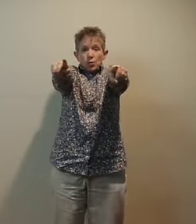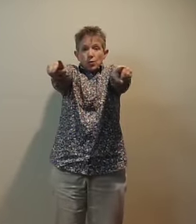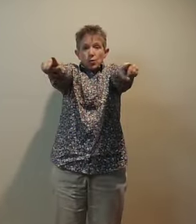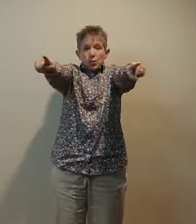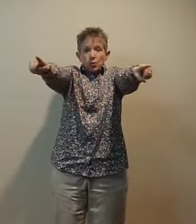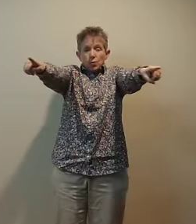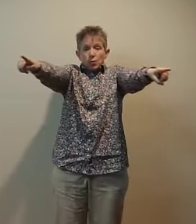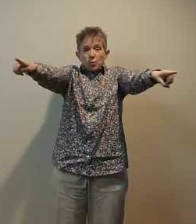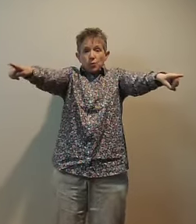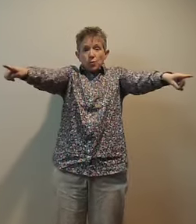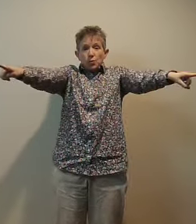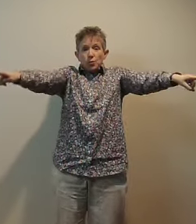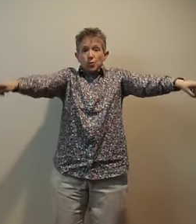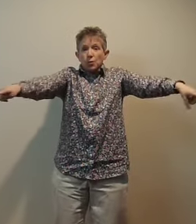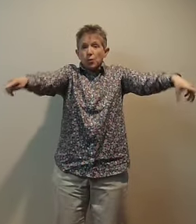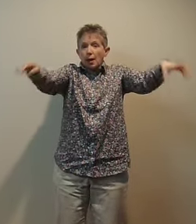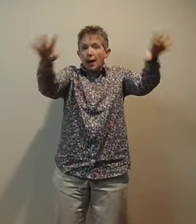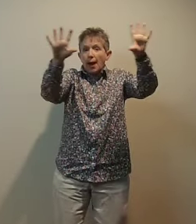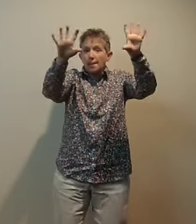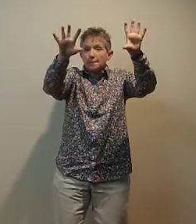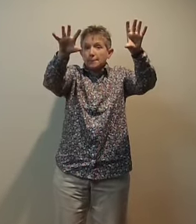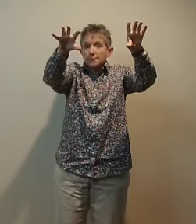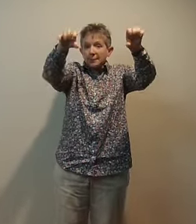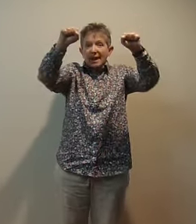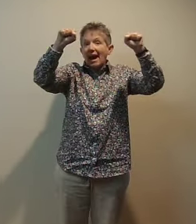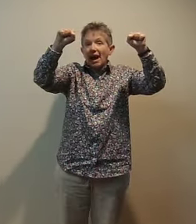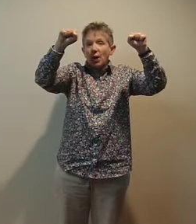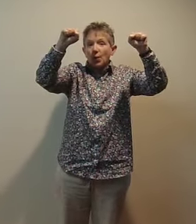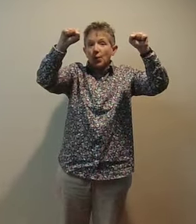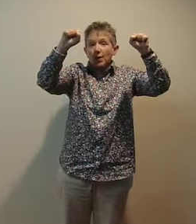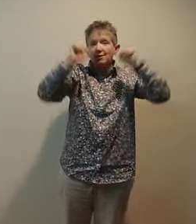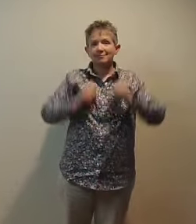we're not to thank don't we're been thirsty I mean, I've been you can see